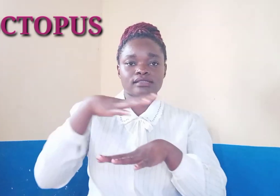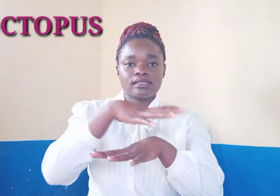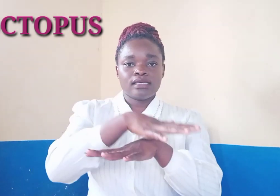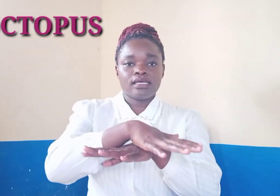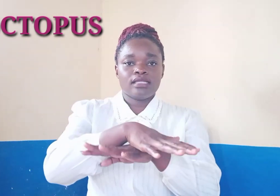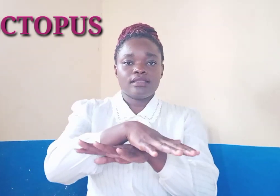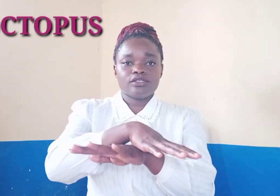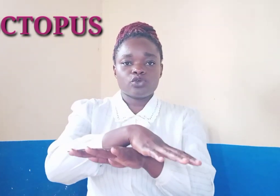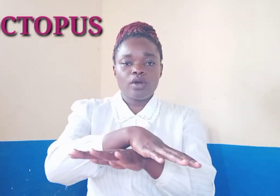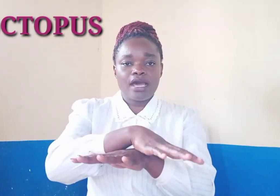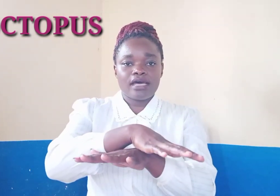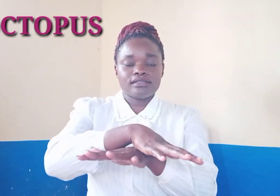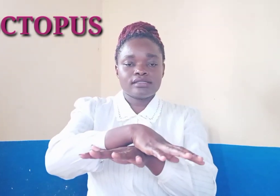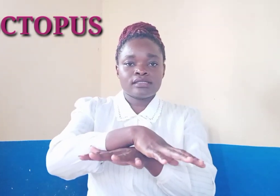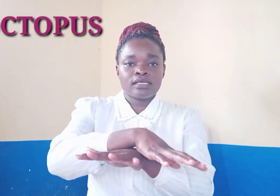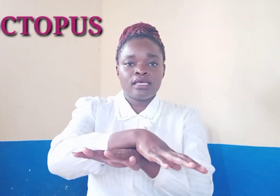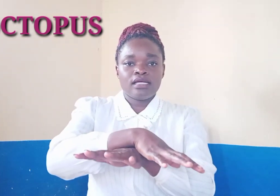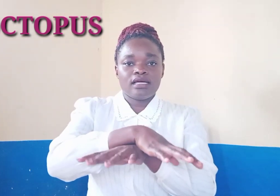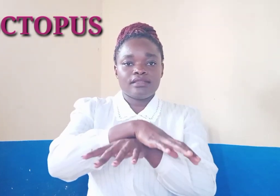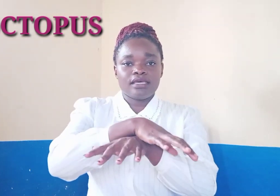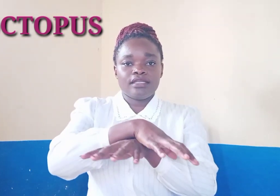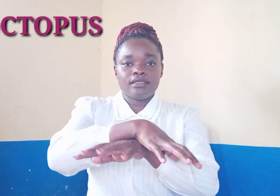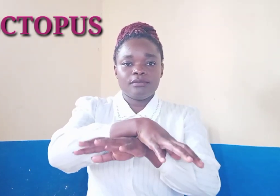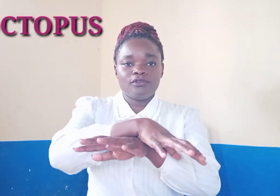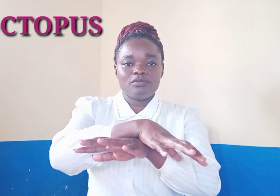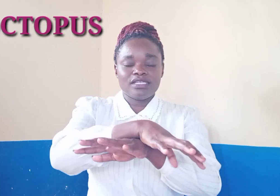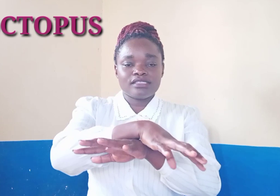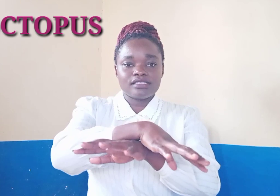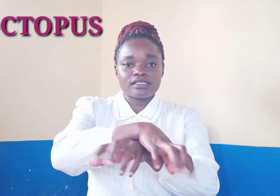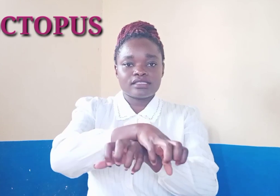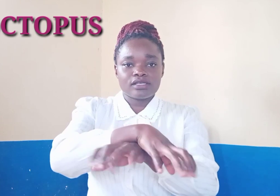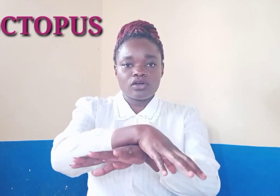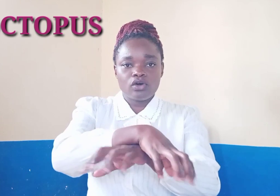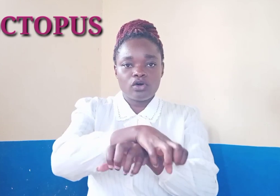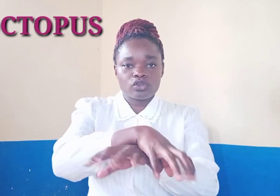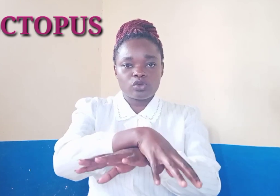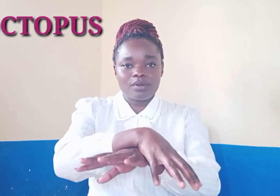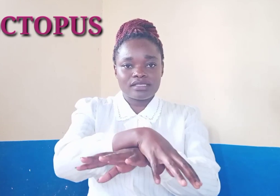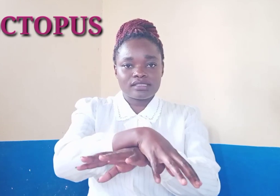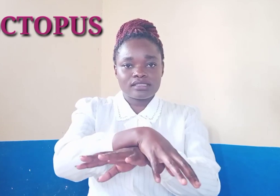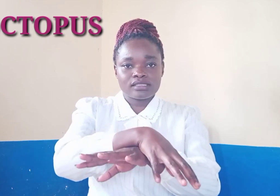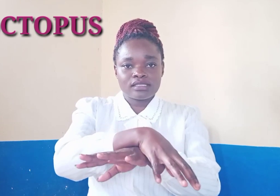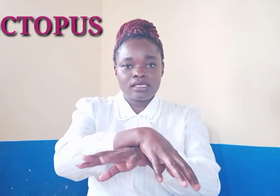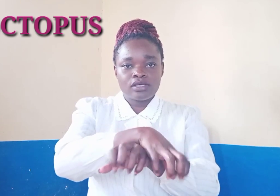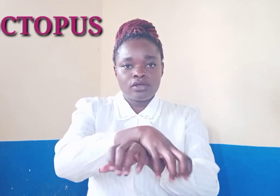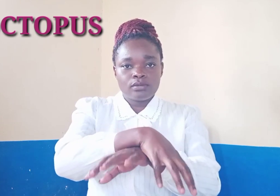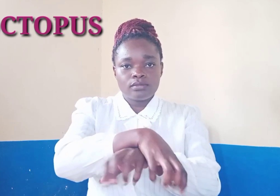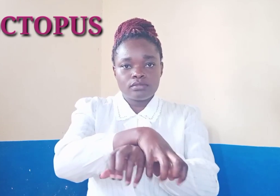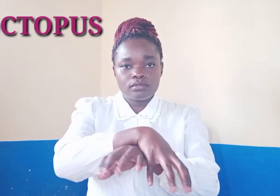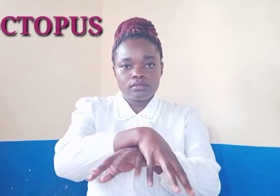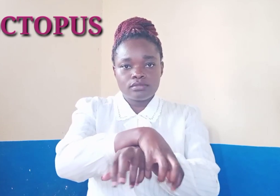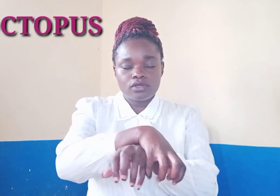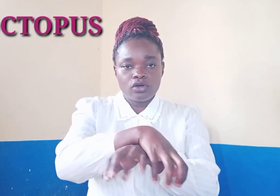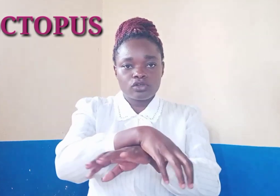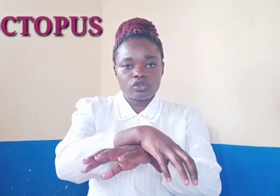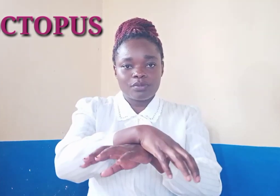the two hands and then movement is octopus octopus